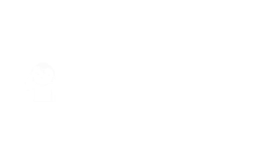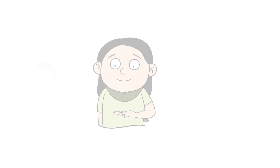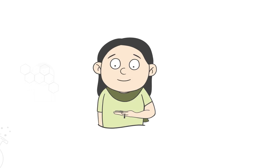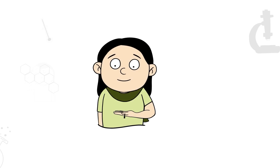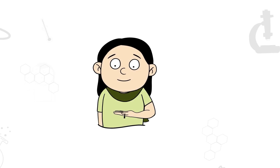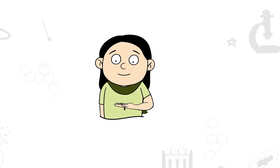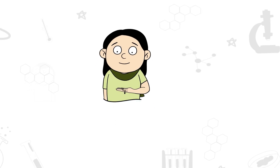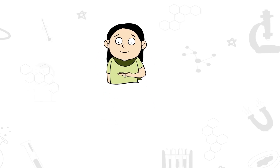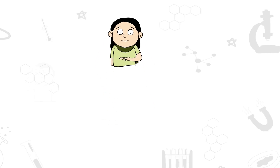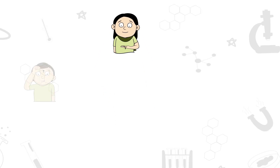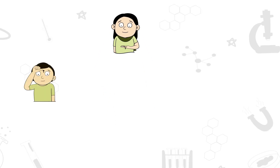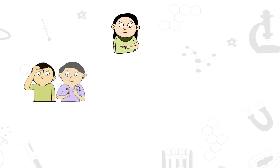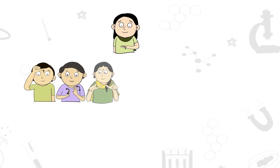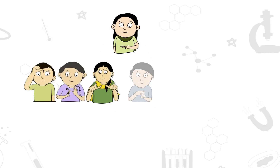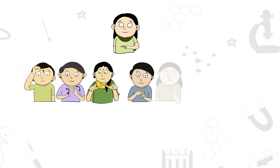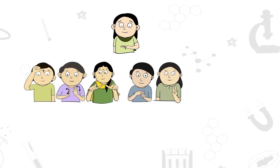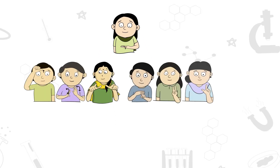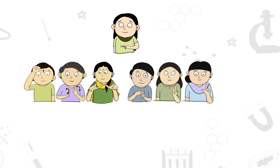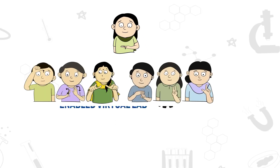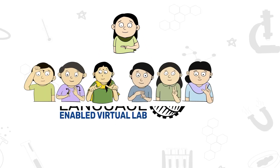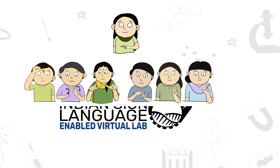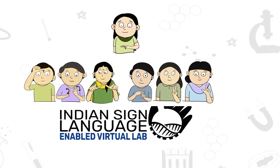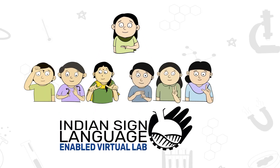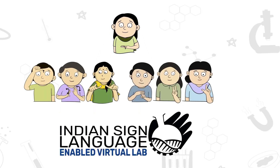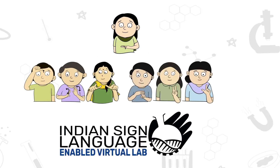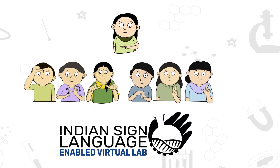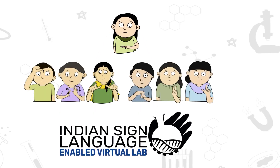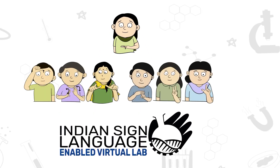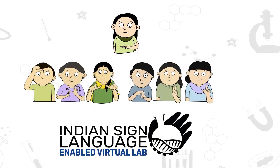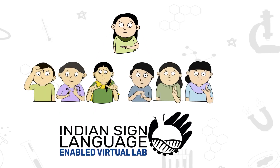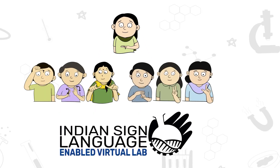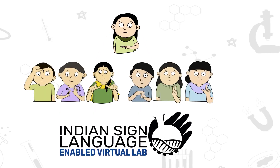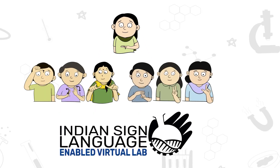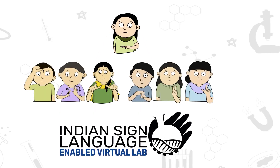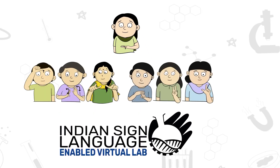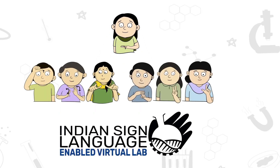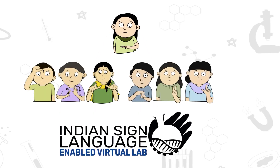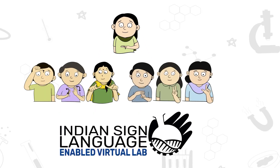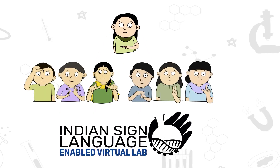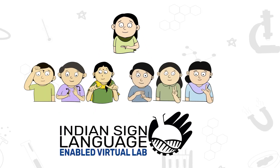Welcome to ISL Enabled, Virtual Lab of CSIR.